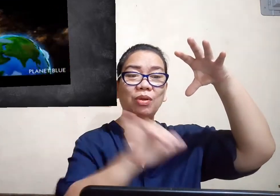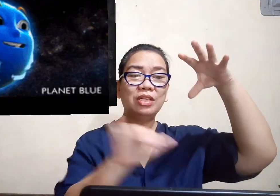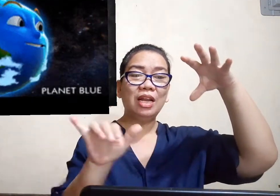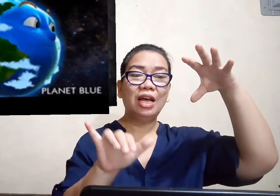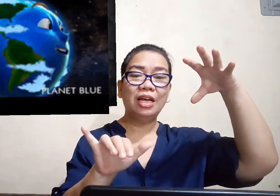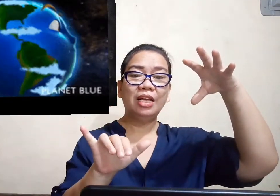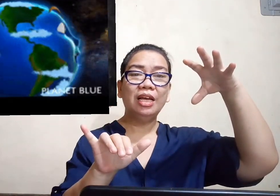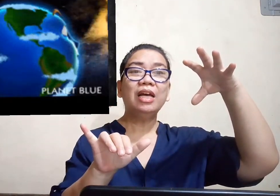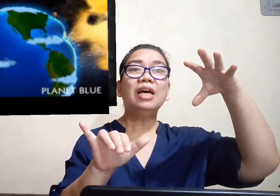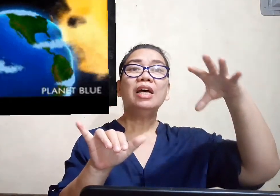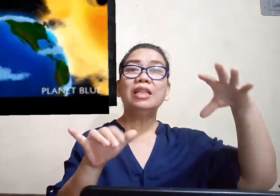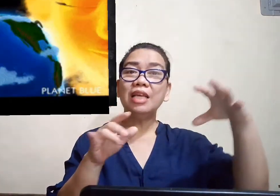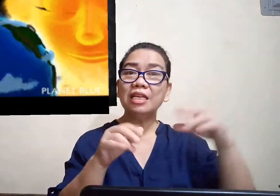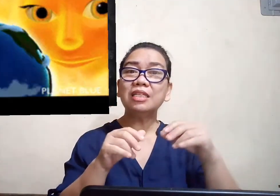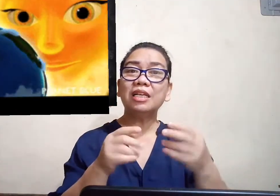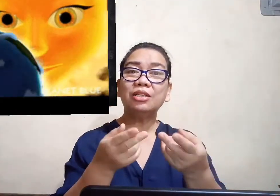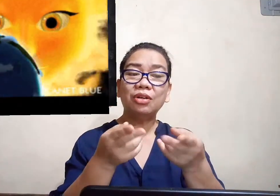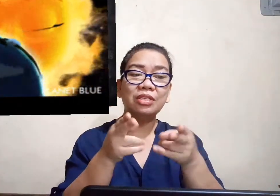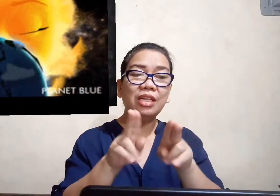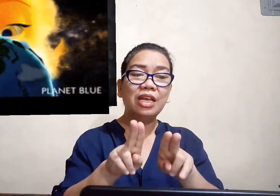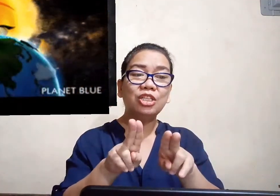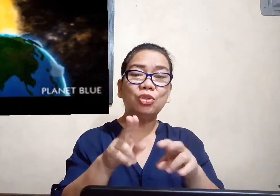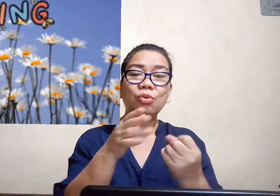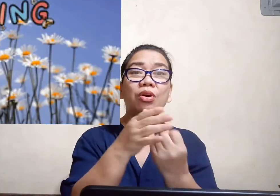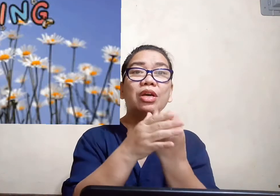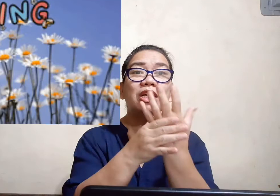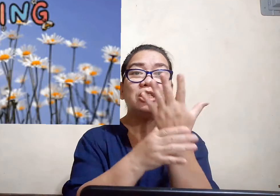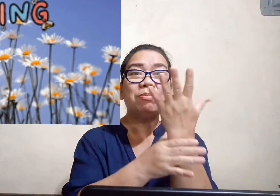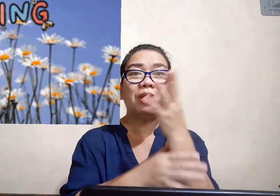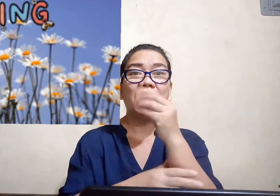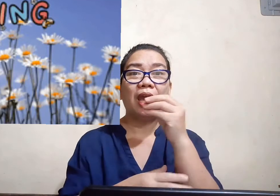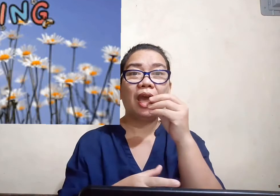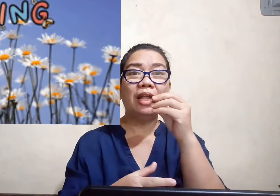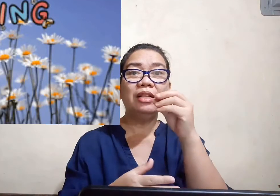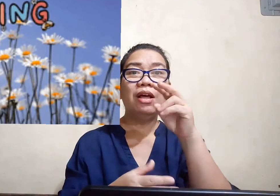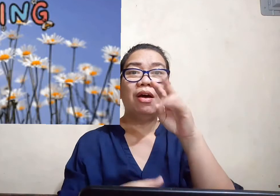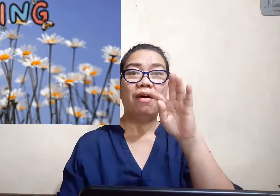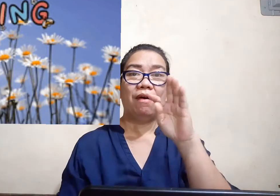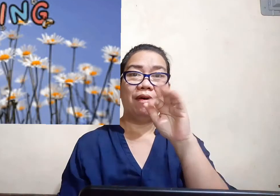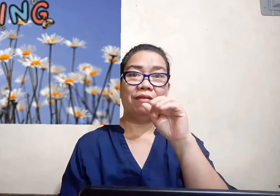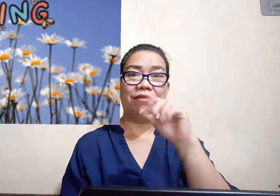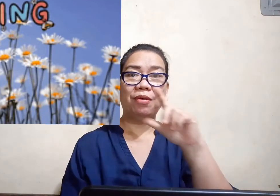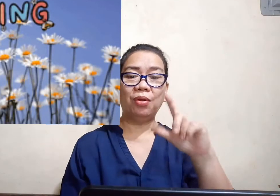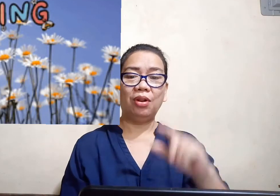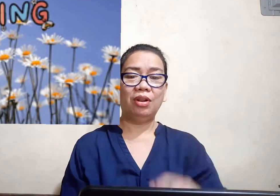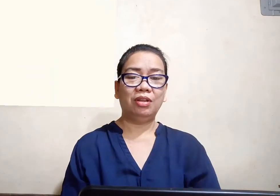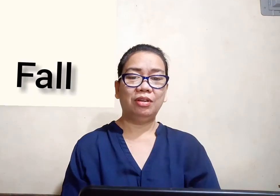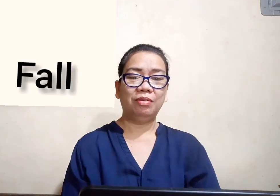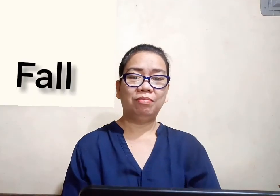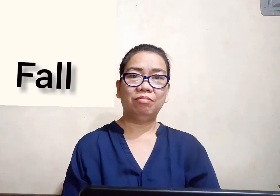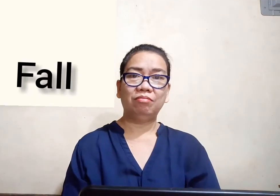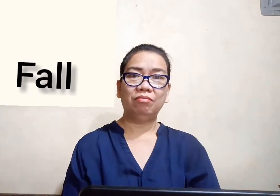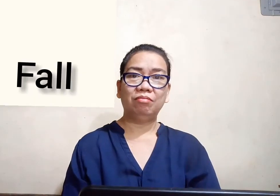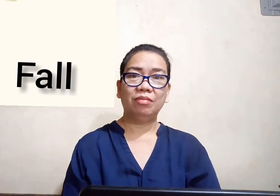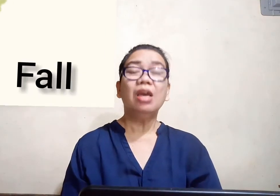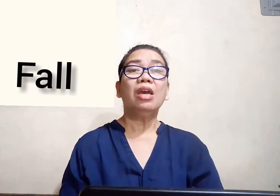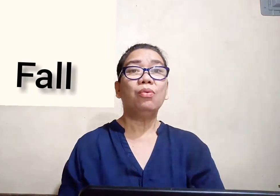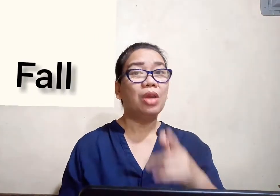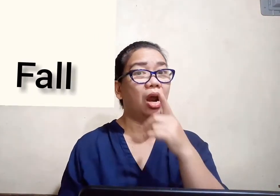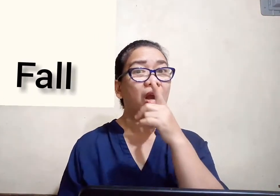this translates to spring and fall we are